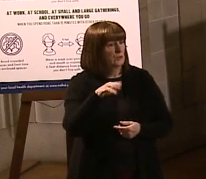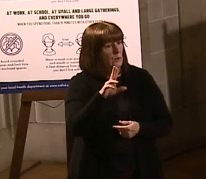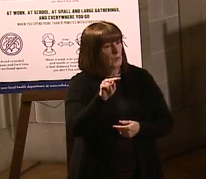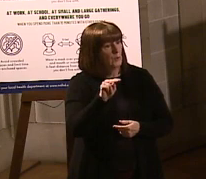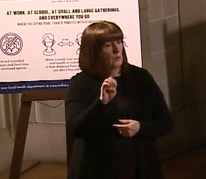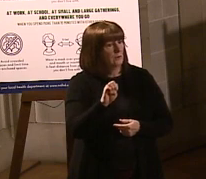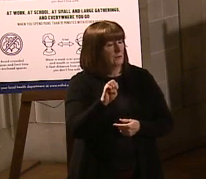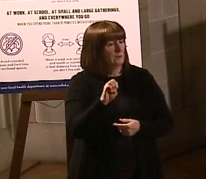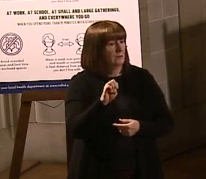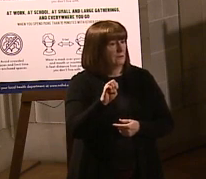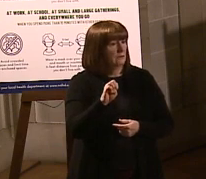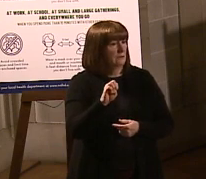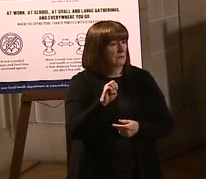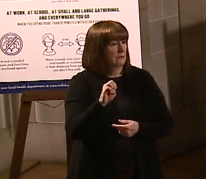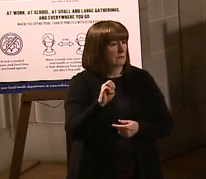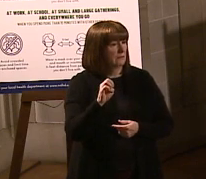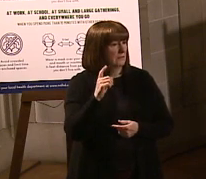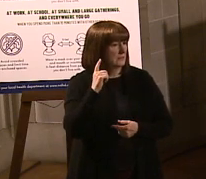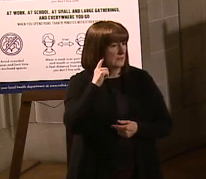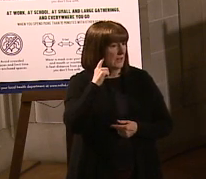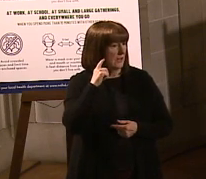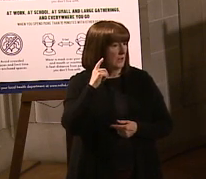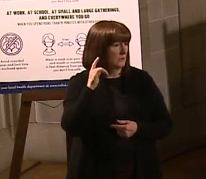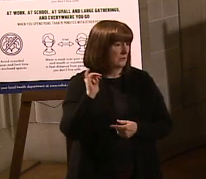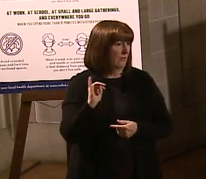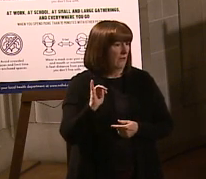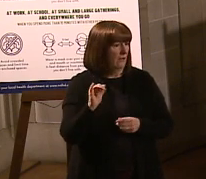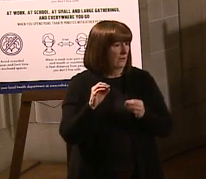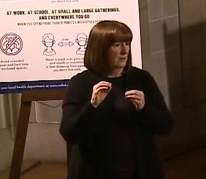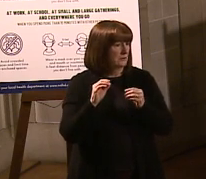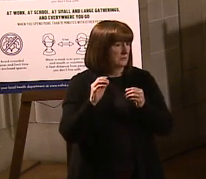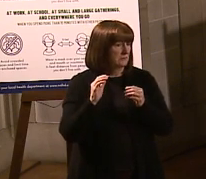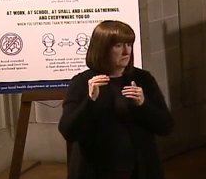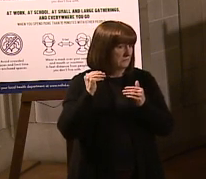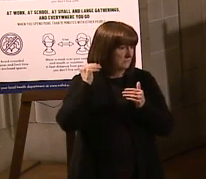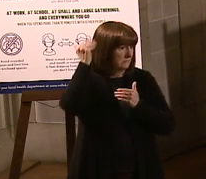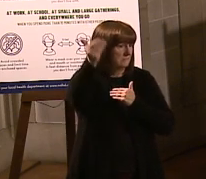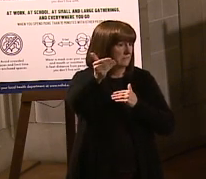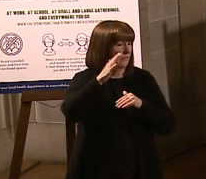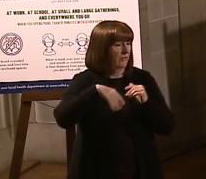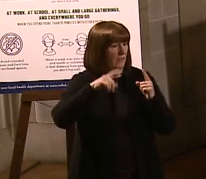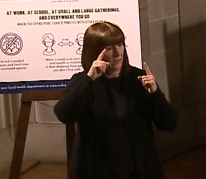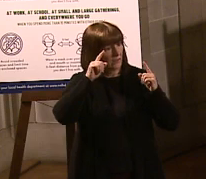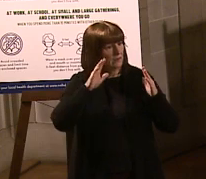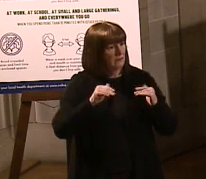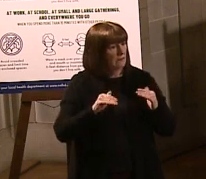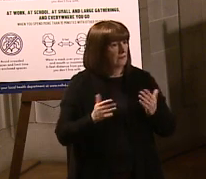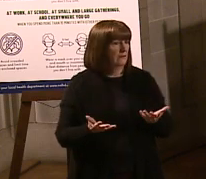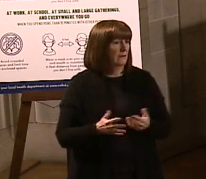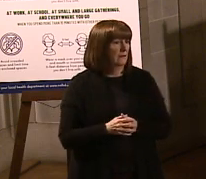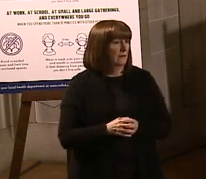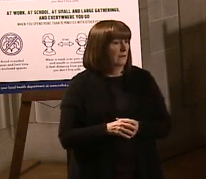later than what we've been anticipating. You know, patients with people.